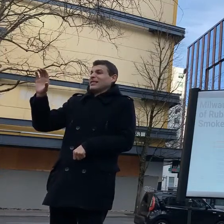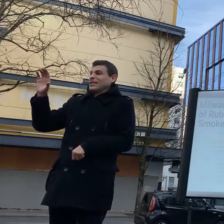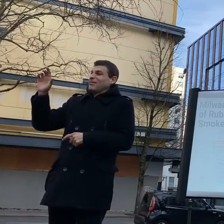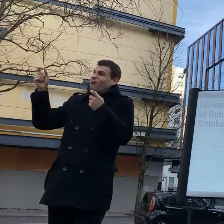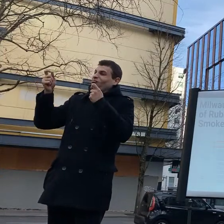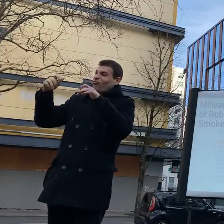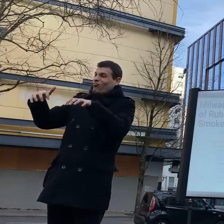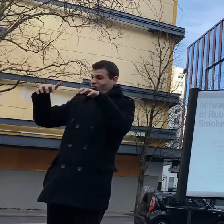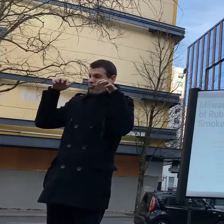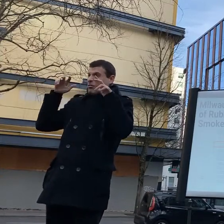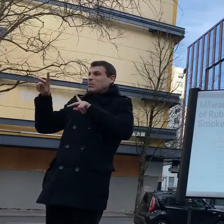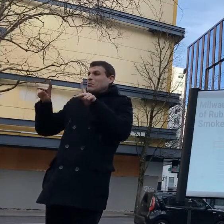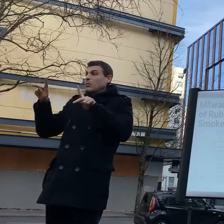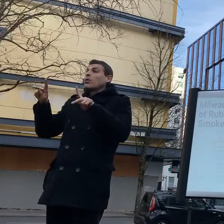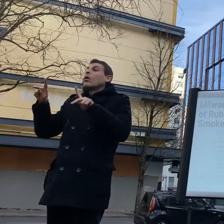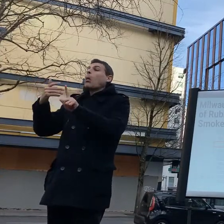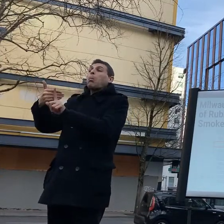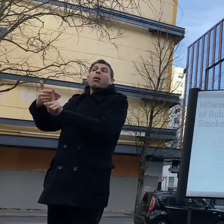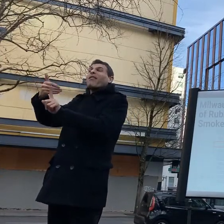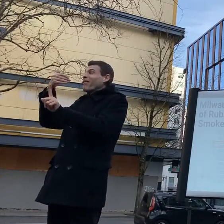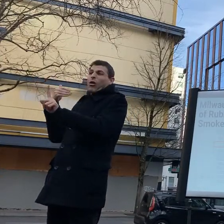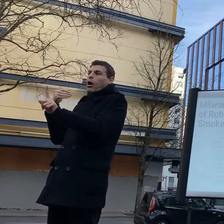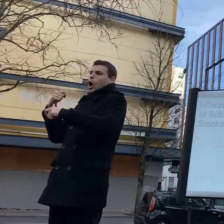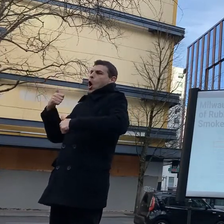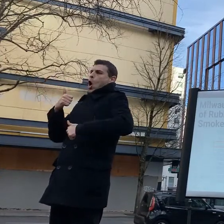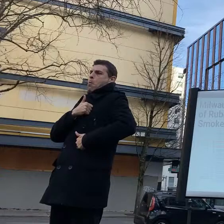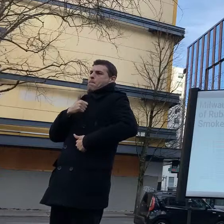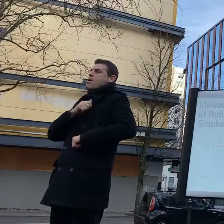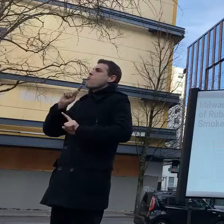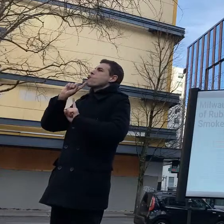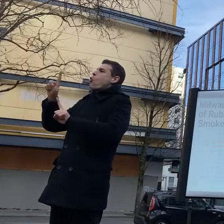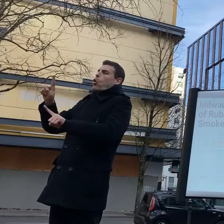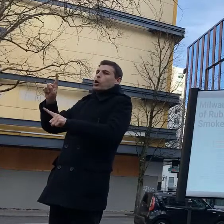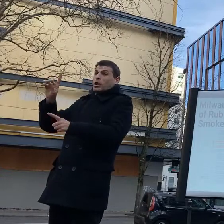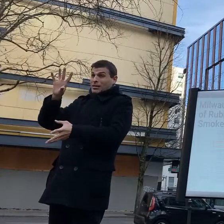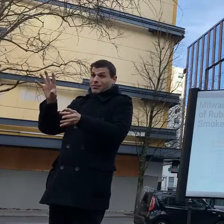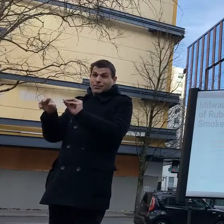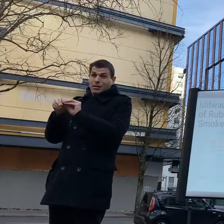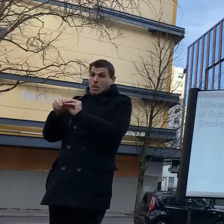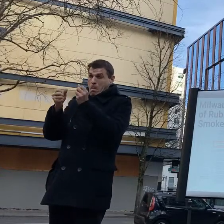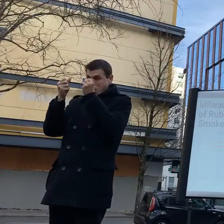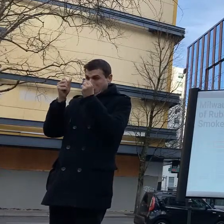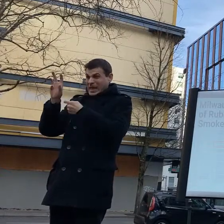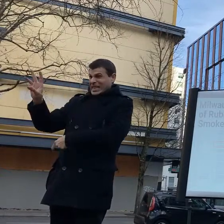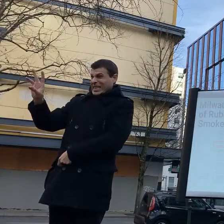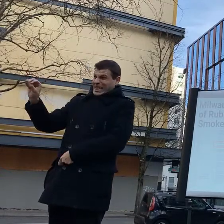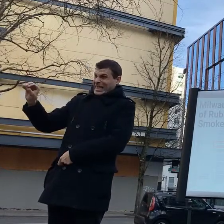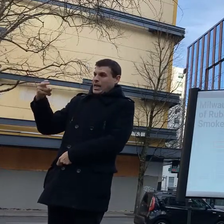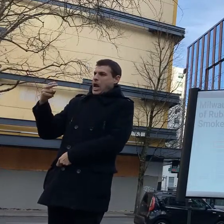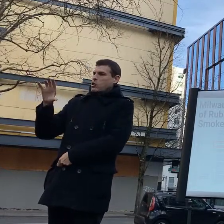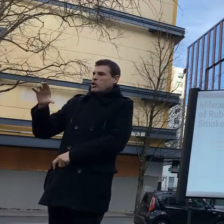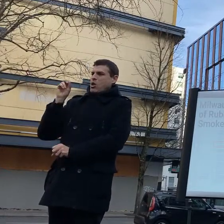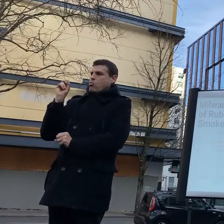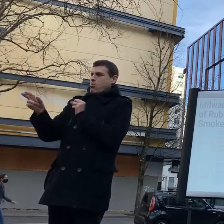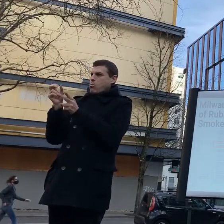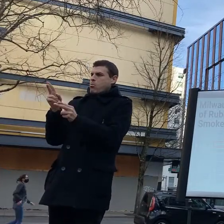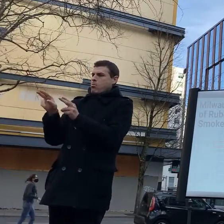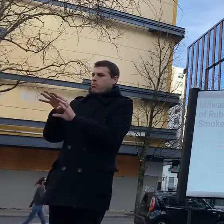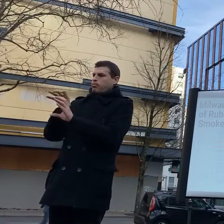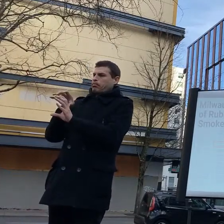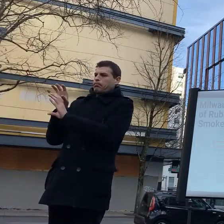person you know the store here in milwaukee is just a store out in butler it's not a big it's not a big town